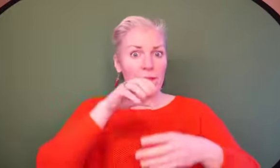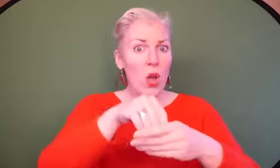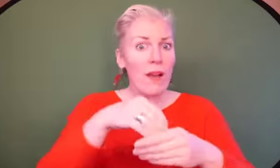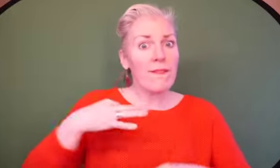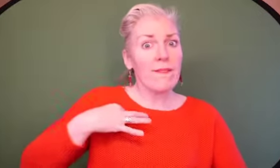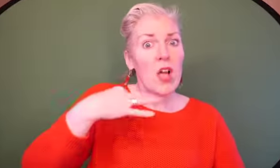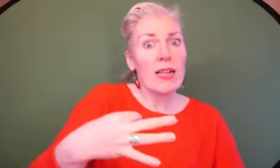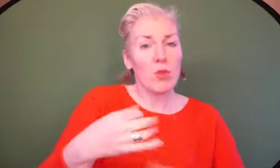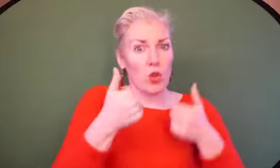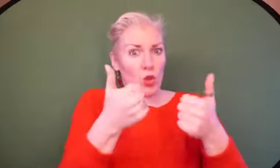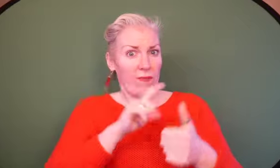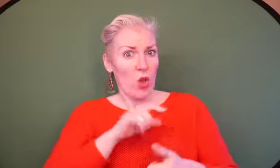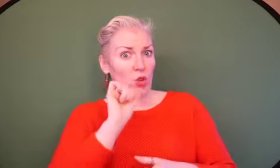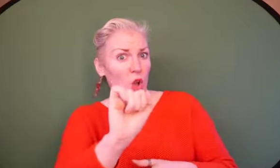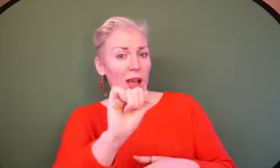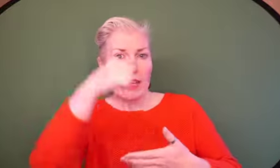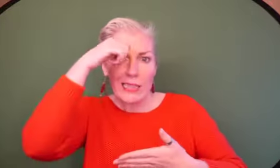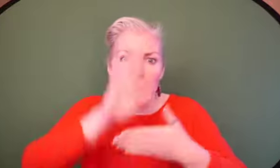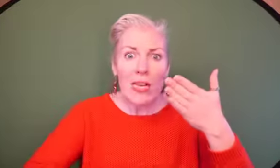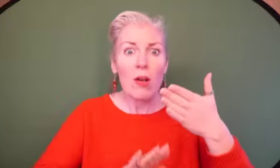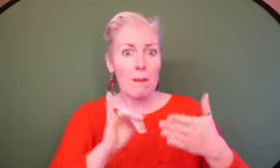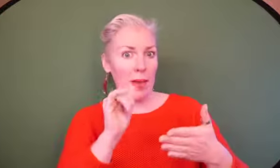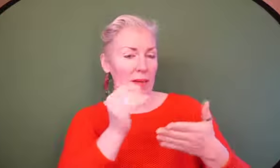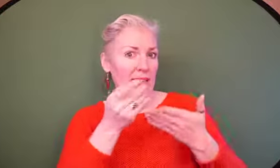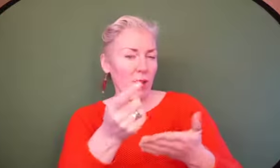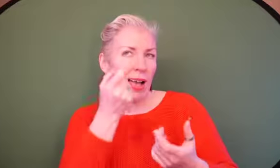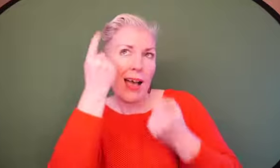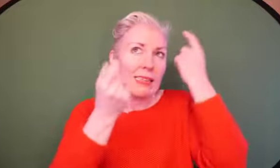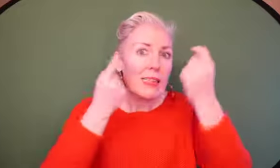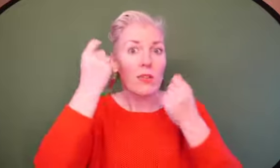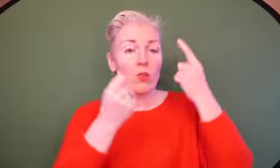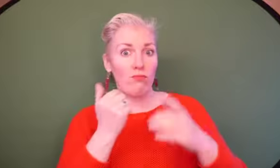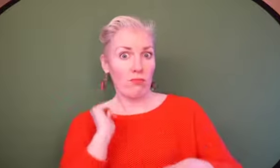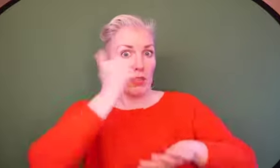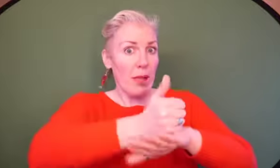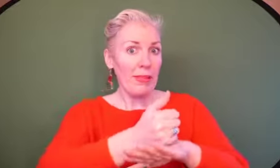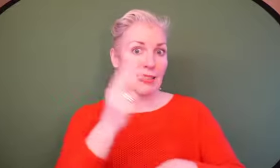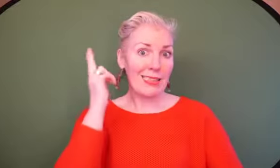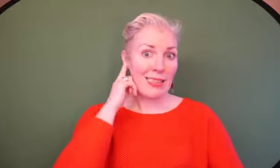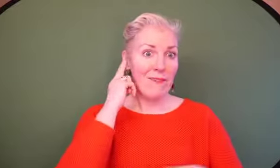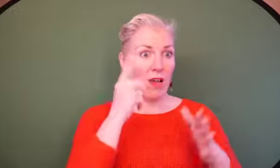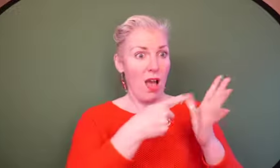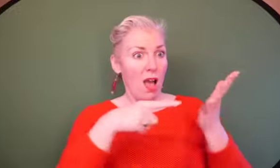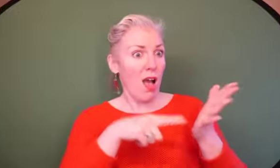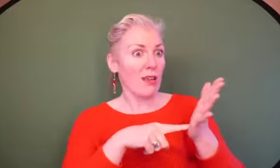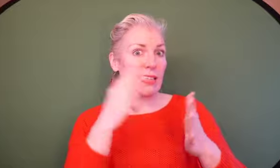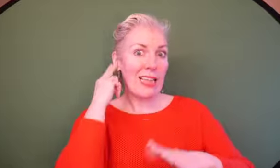now I right on my Then what can you do? If I don't do with I'm just gonna do it.